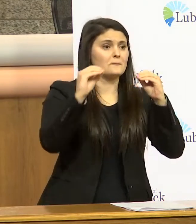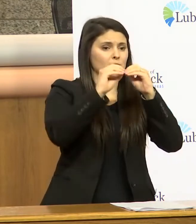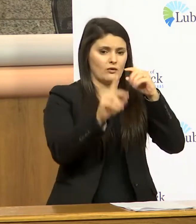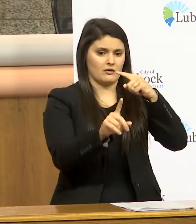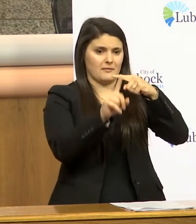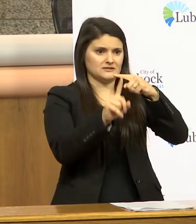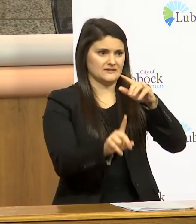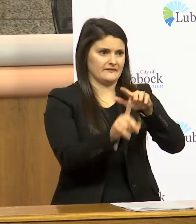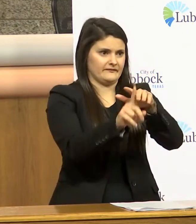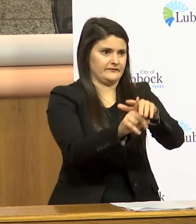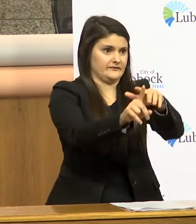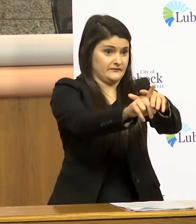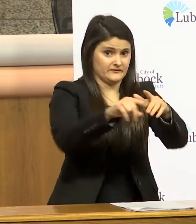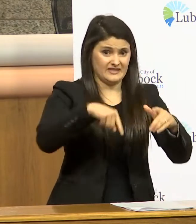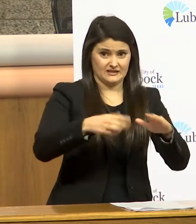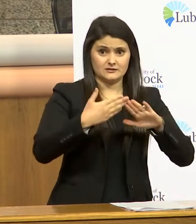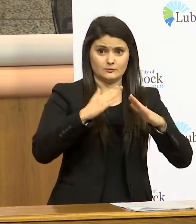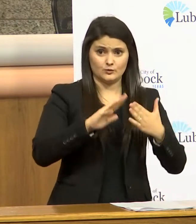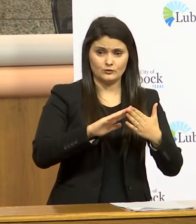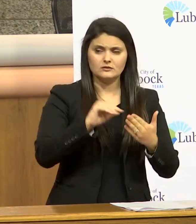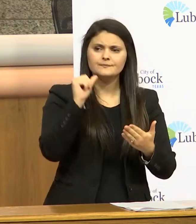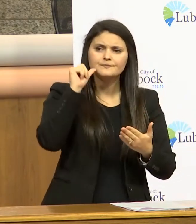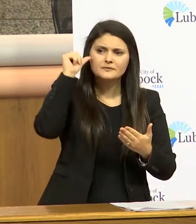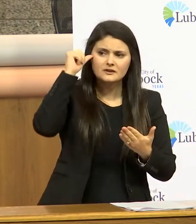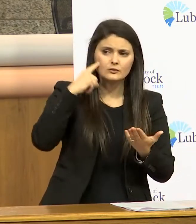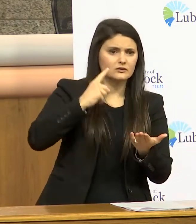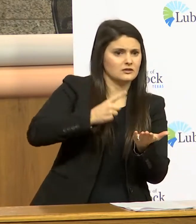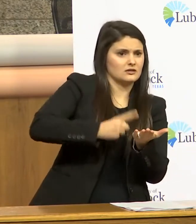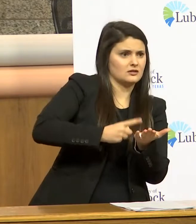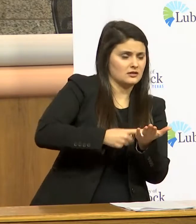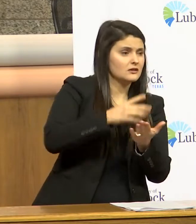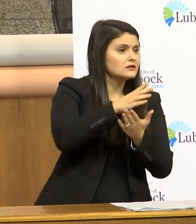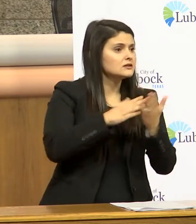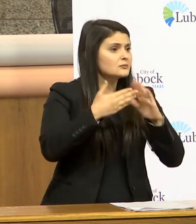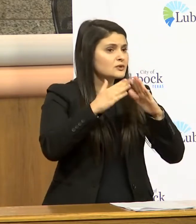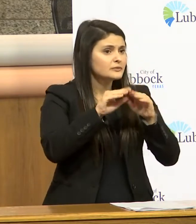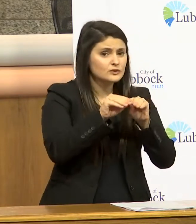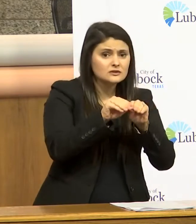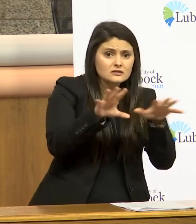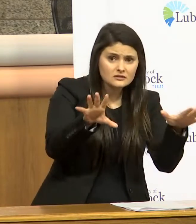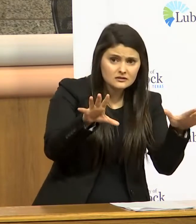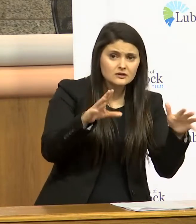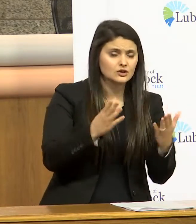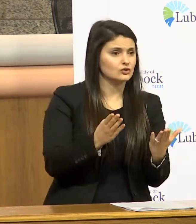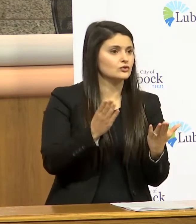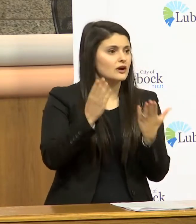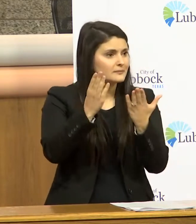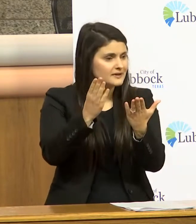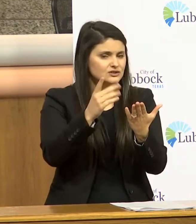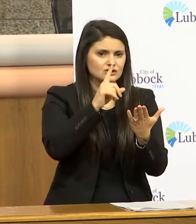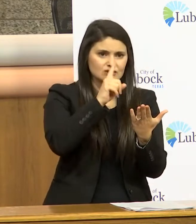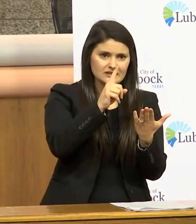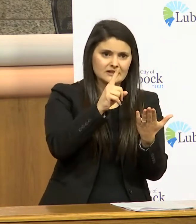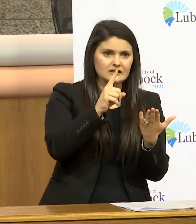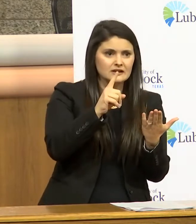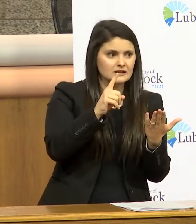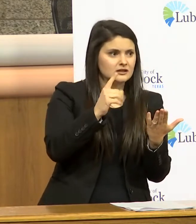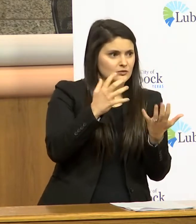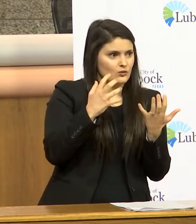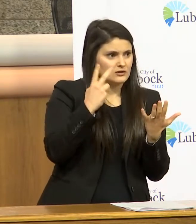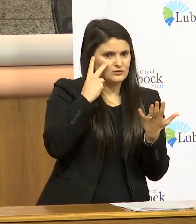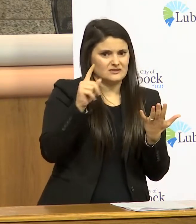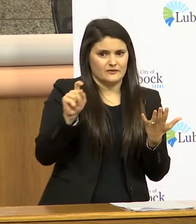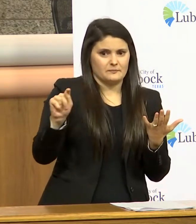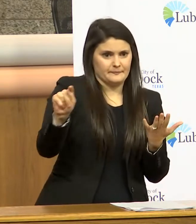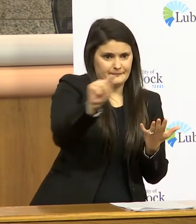our community yesterday we talked about seeing some community spread so these are recommendations that we really want to see from everybody